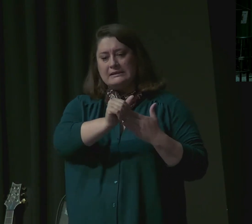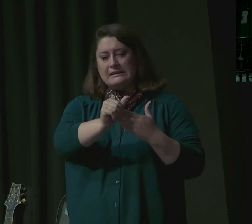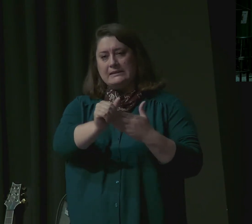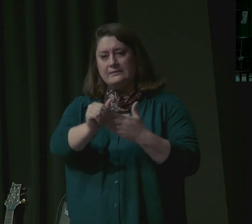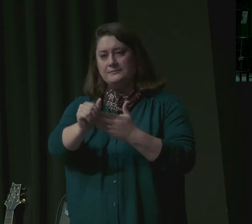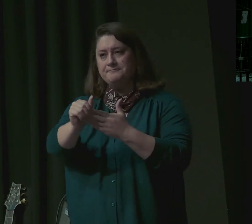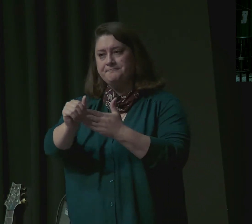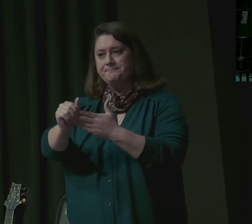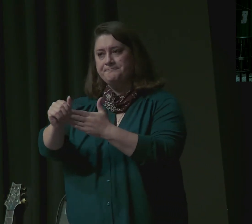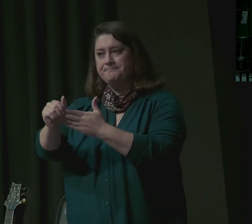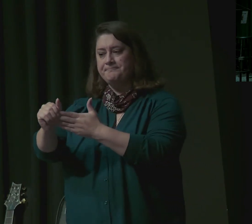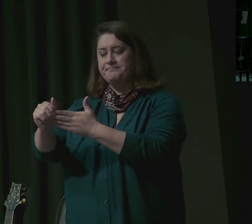but God does.